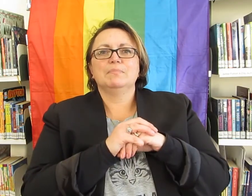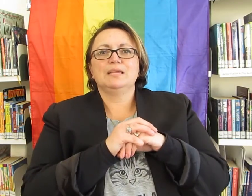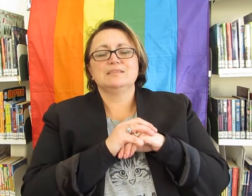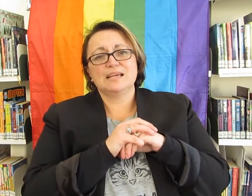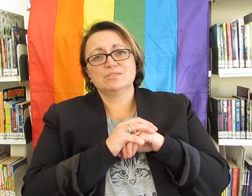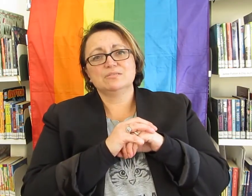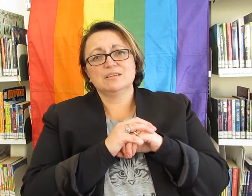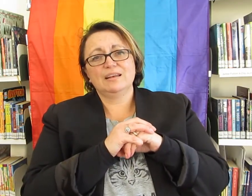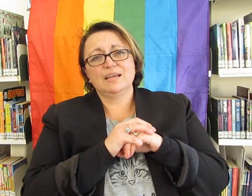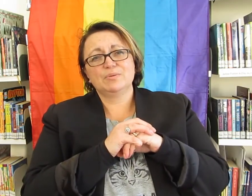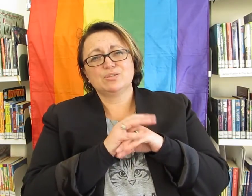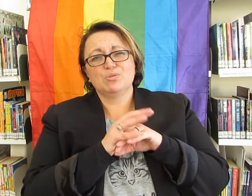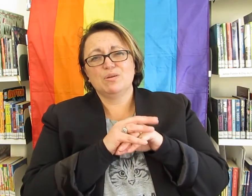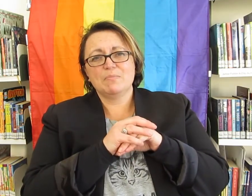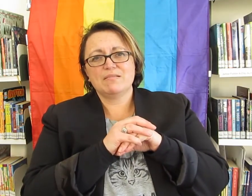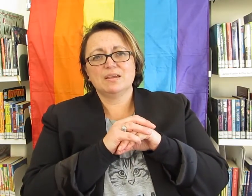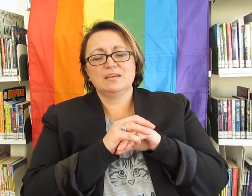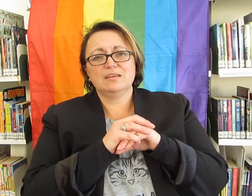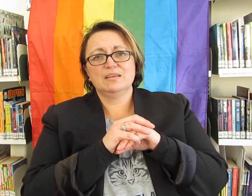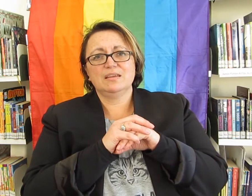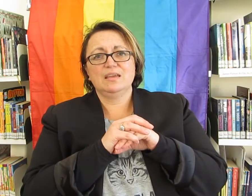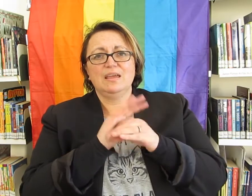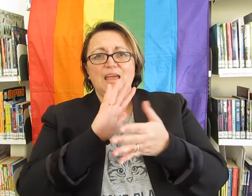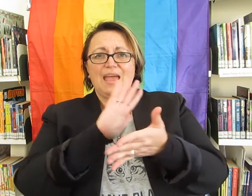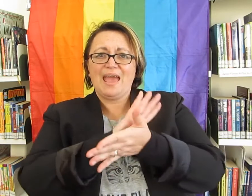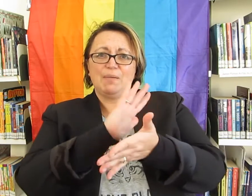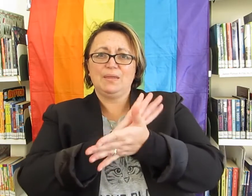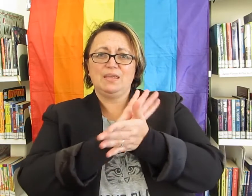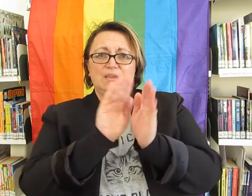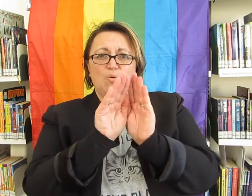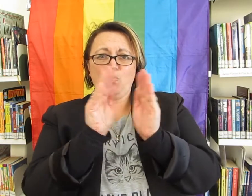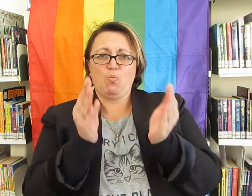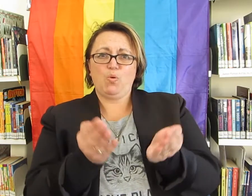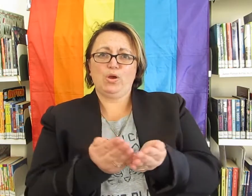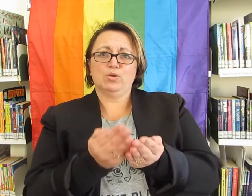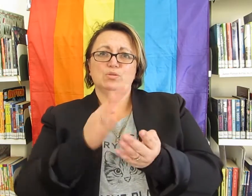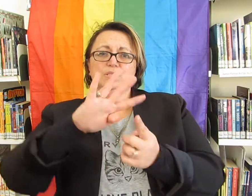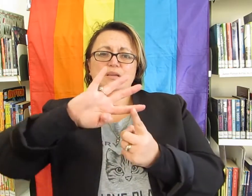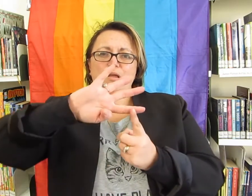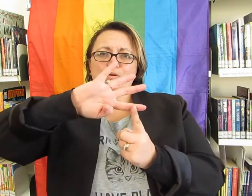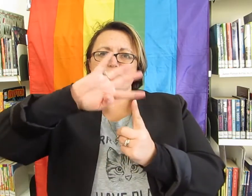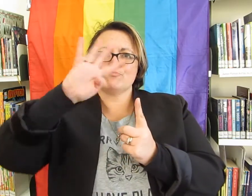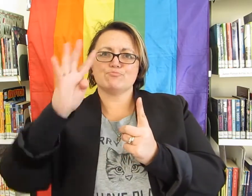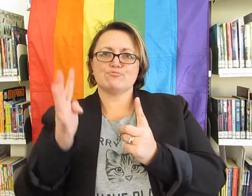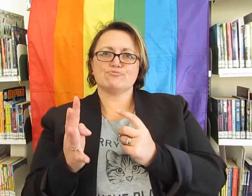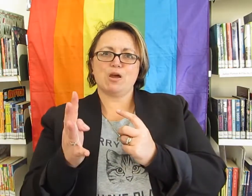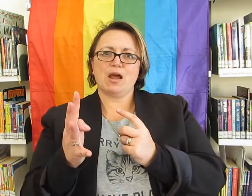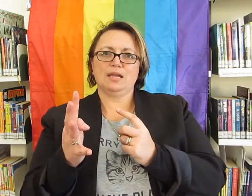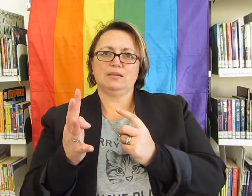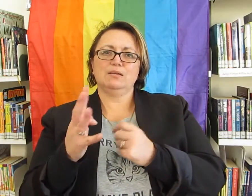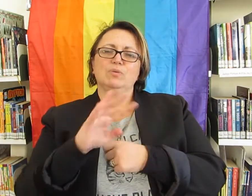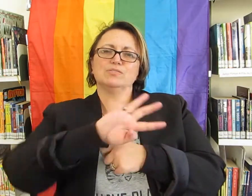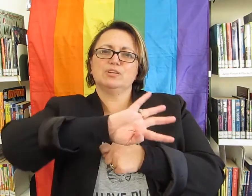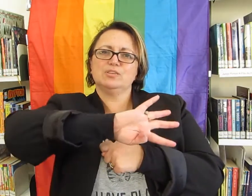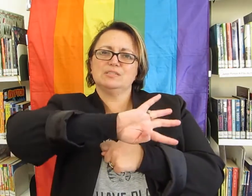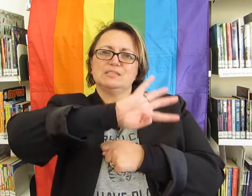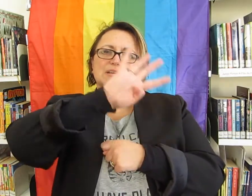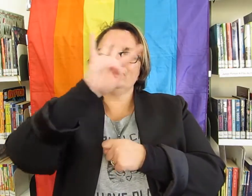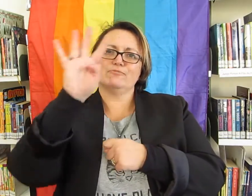International sign language or American, happy, world, pride. We also use this sign for